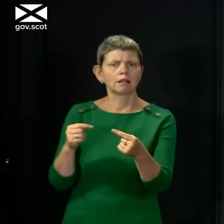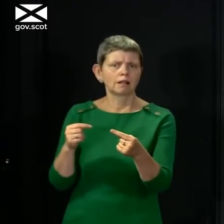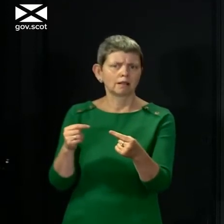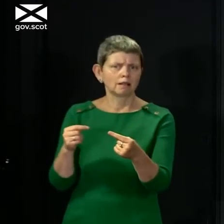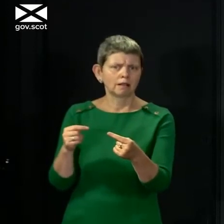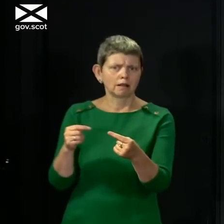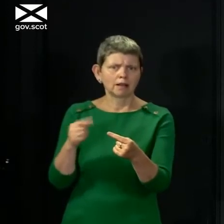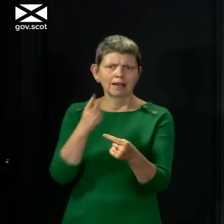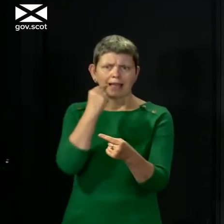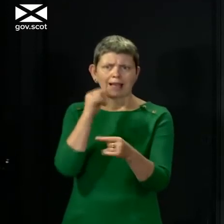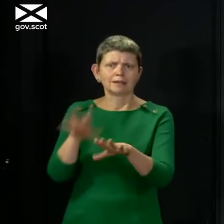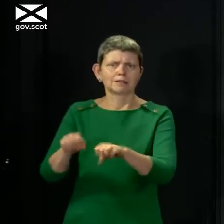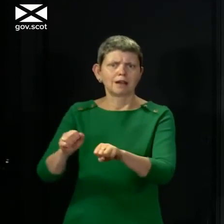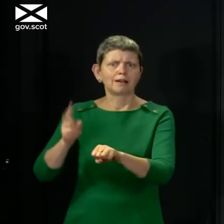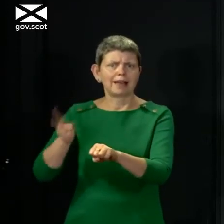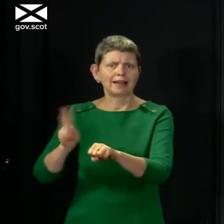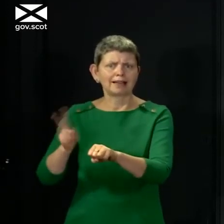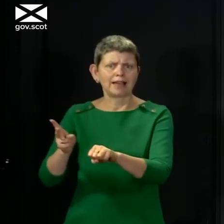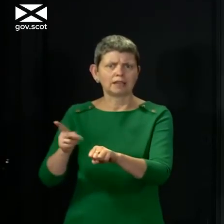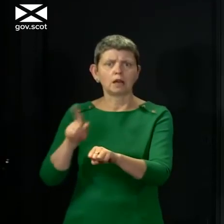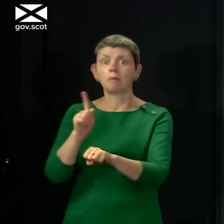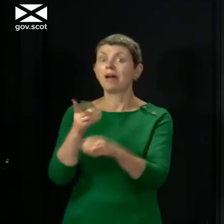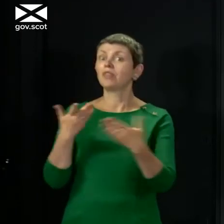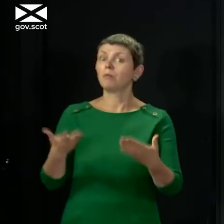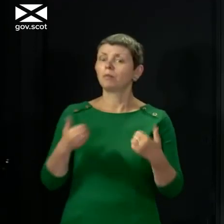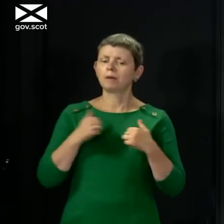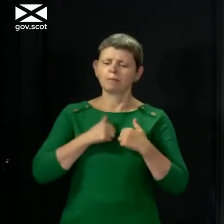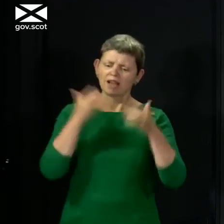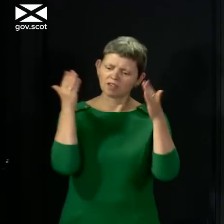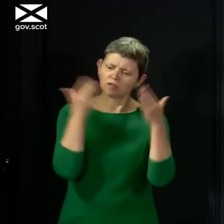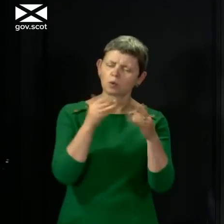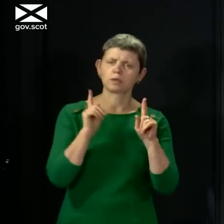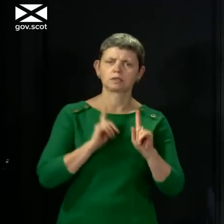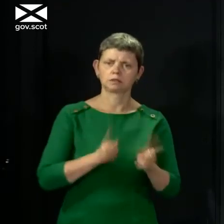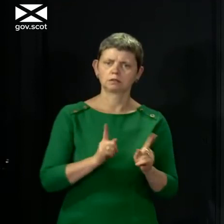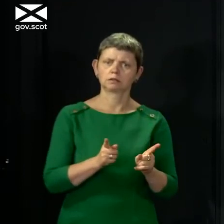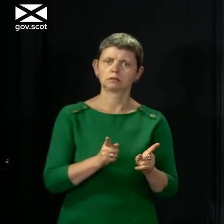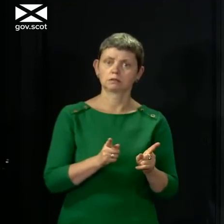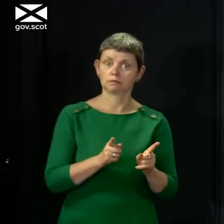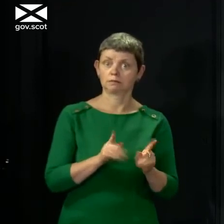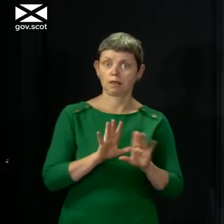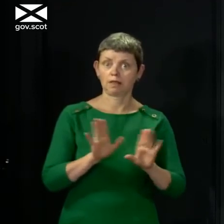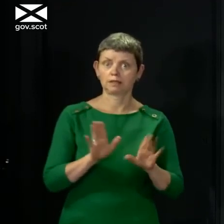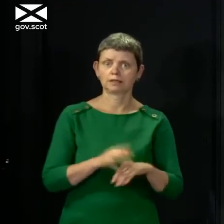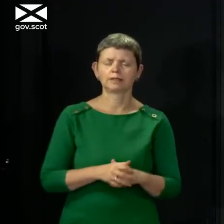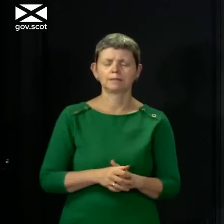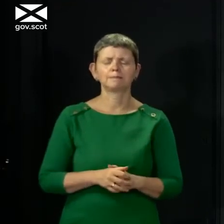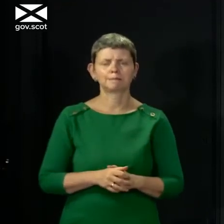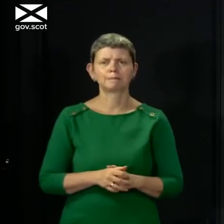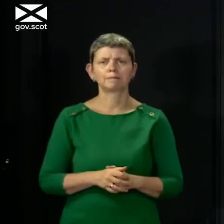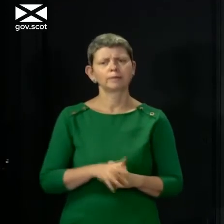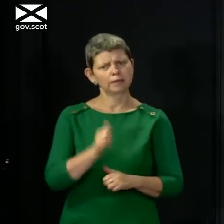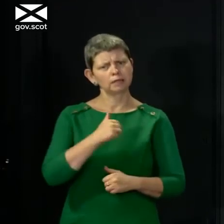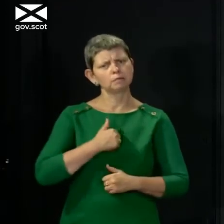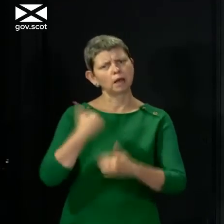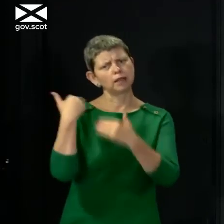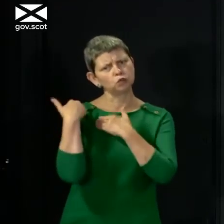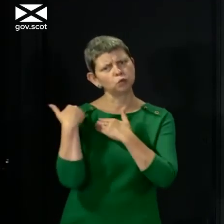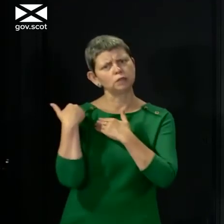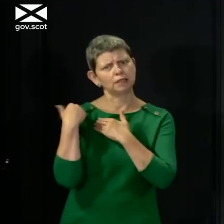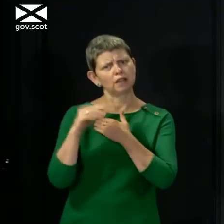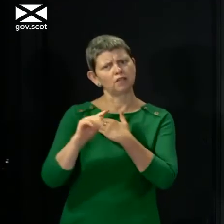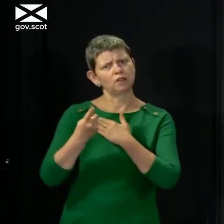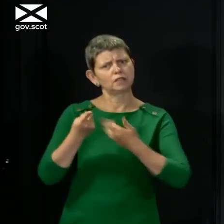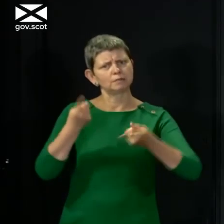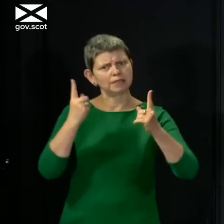democracy will come to the fore again. But I'm going to keep my focus for now on the immediate challenges that lie ahead of the country. That's my duty as First